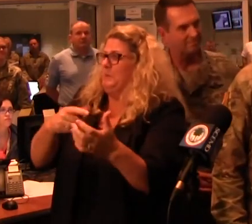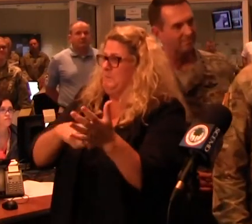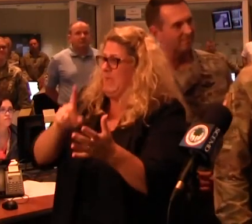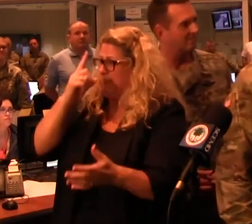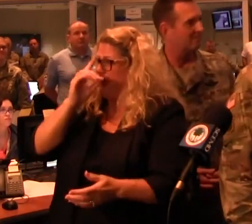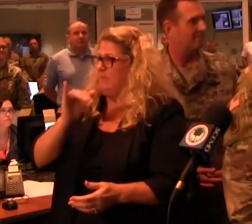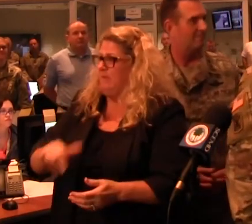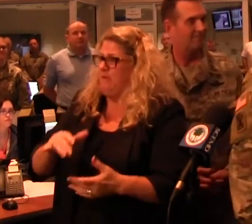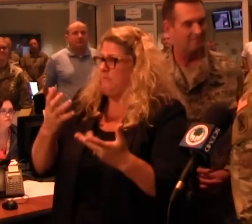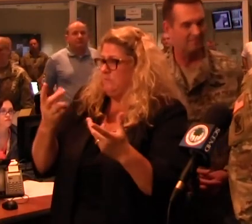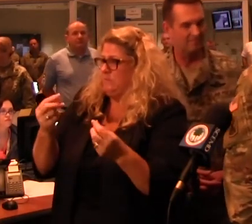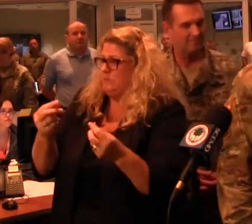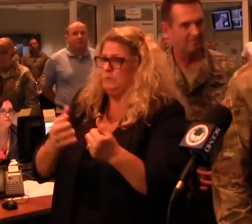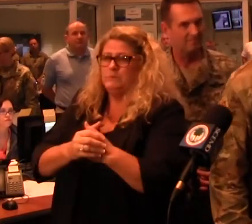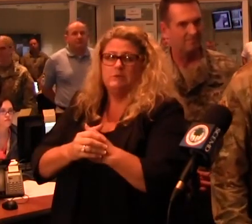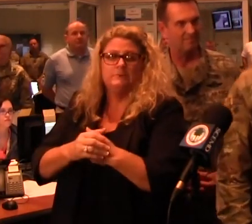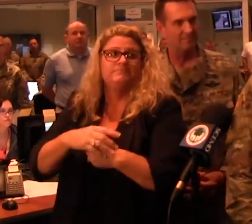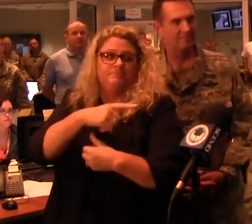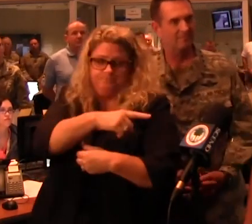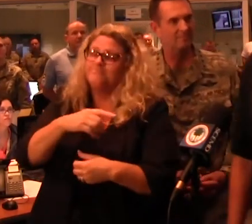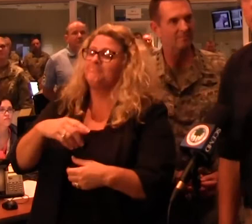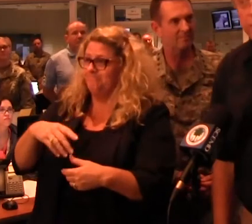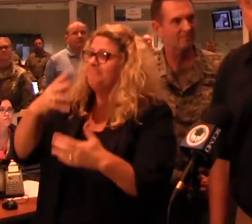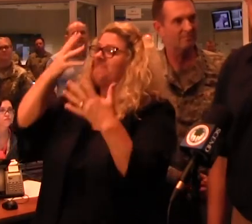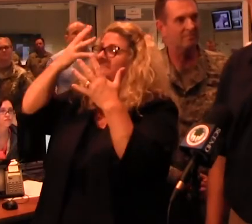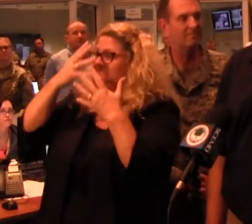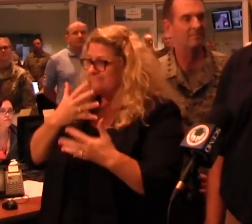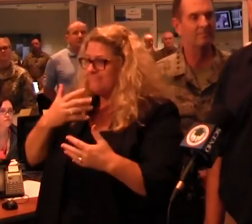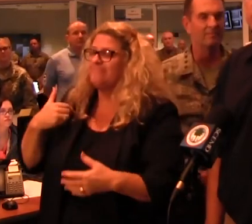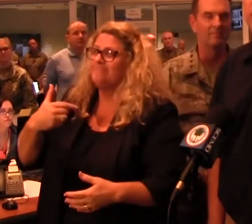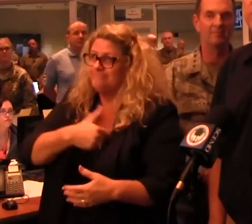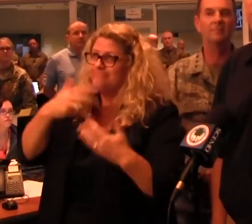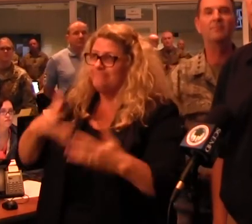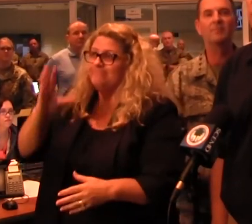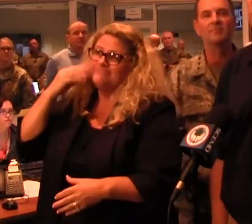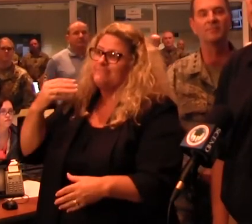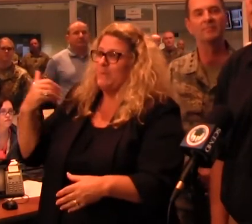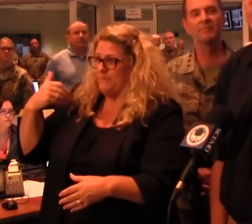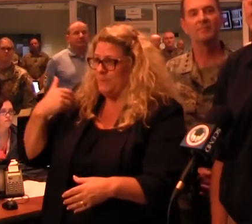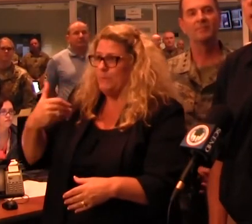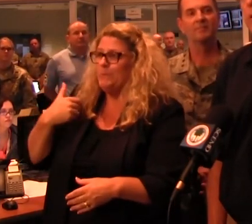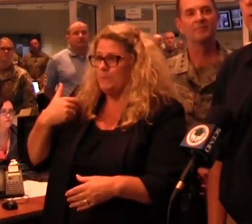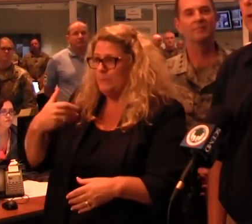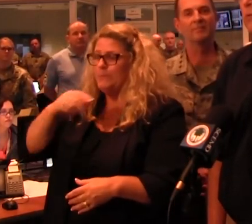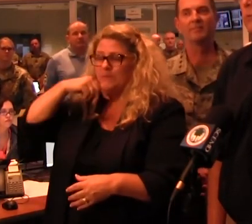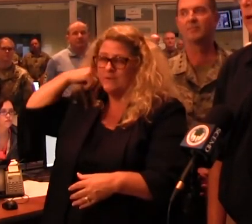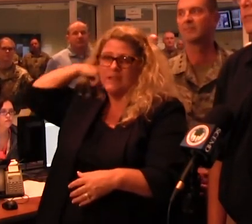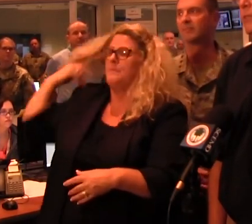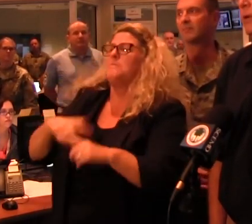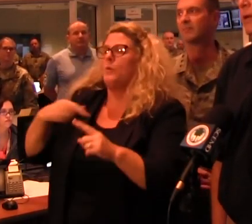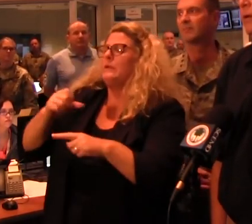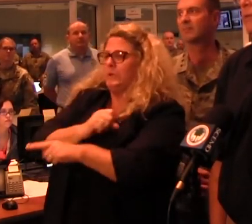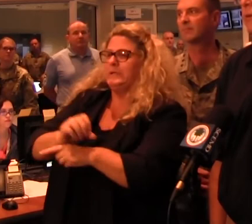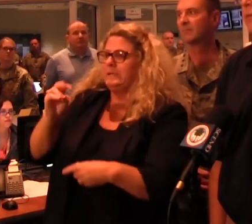Director Stimson? Yes, sir. Thank you. Unfortunately, we've gone through this several times before here recently. But we're working through the